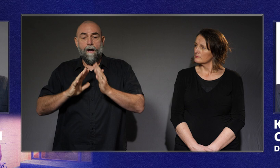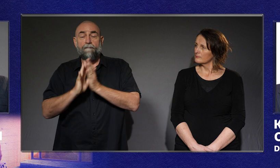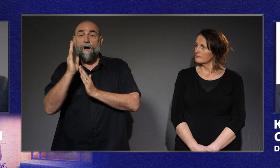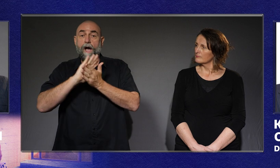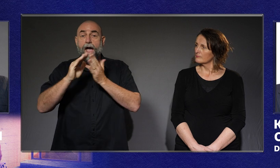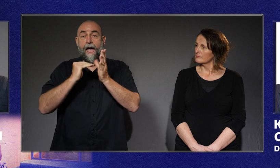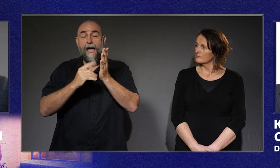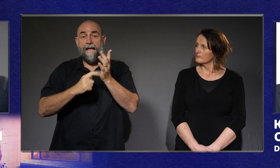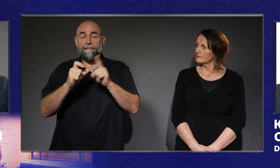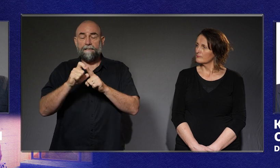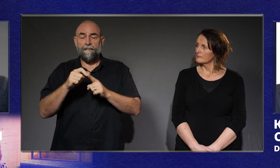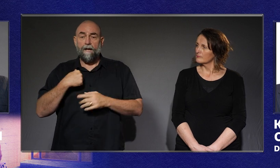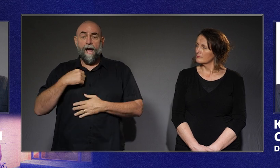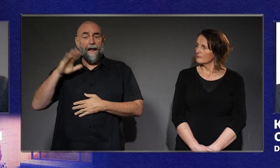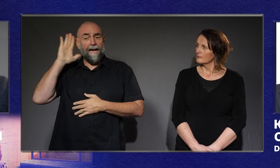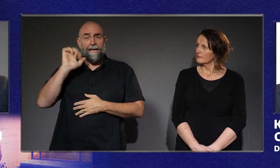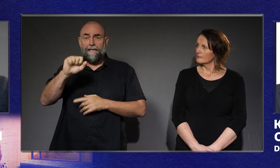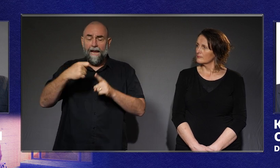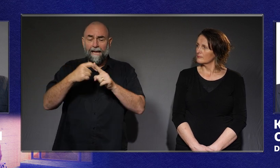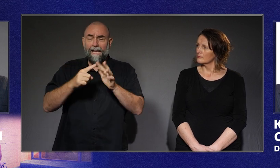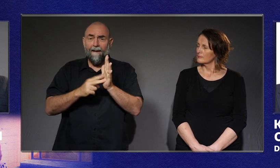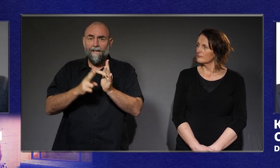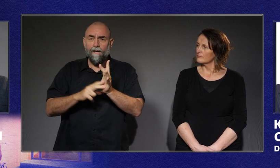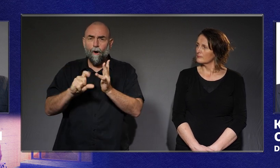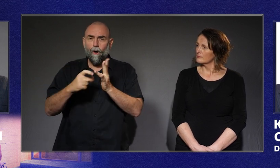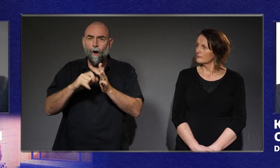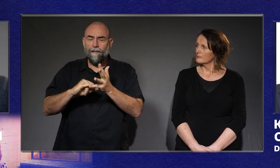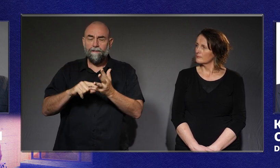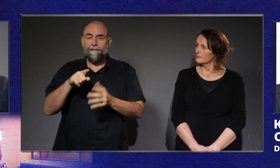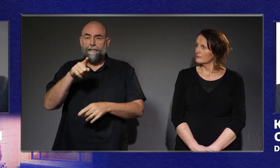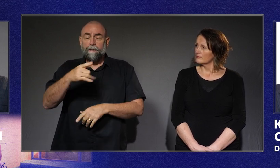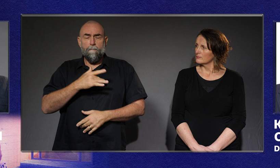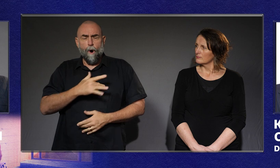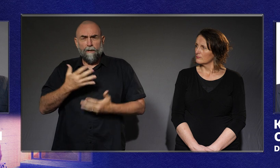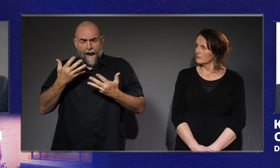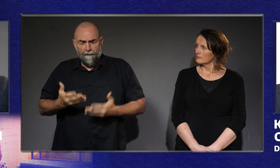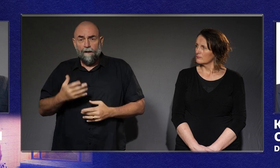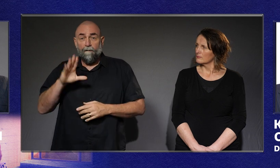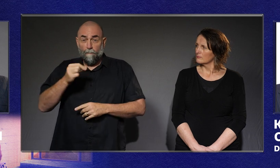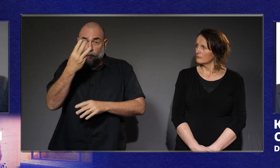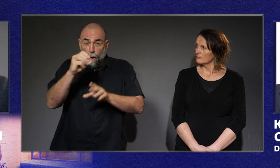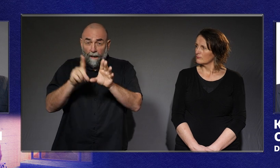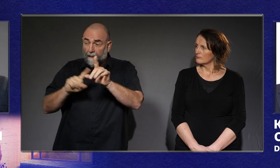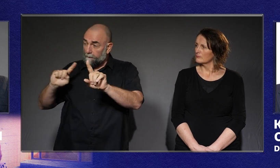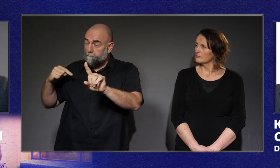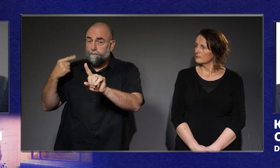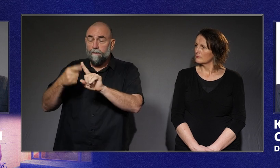Cox get so emotional about his case almost 30 years on, it gets me.